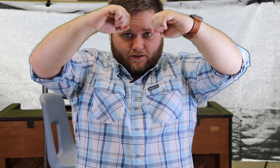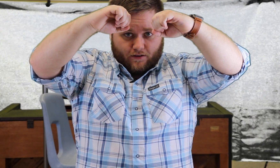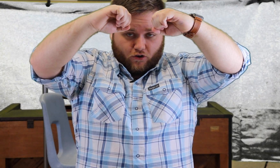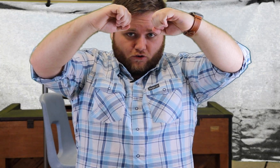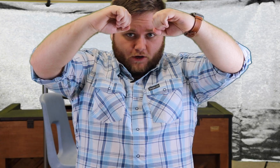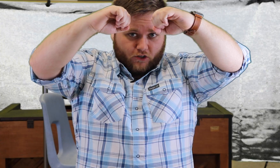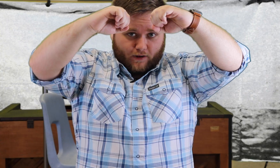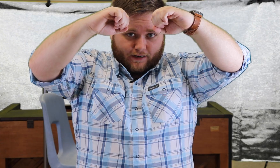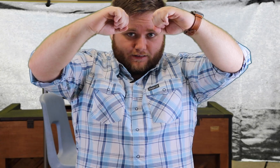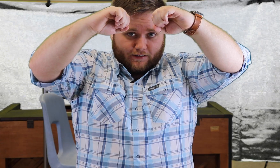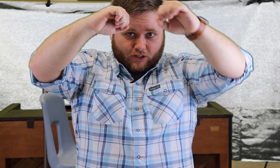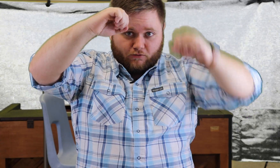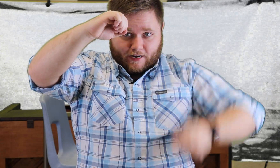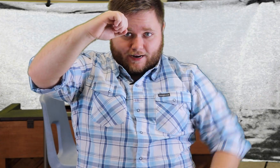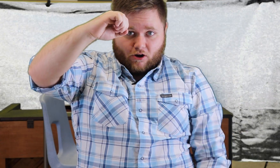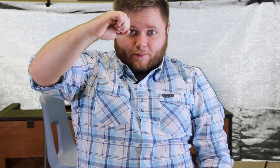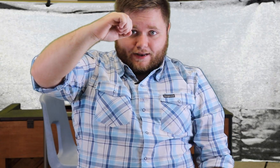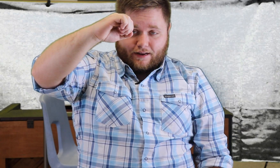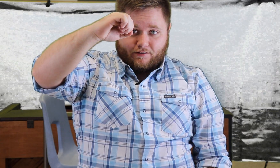you can do one or two hands let's do one hand going back down